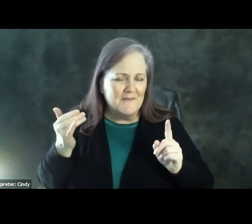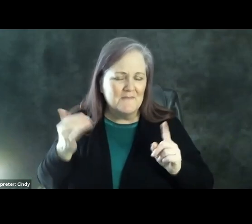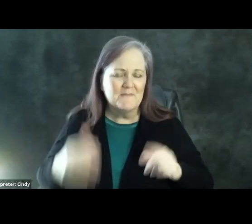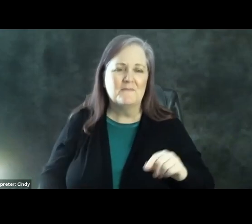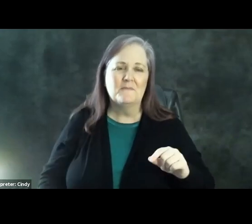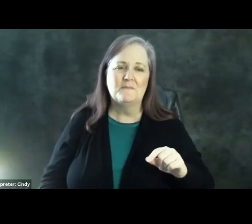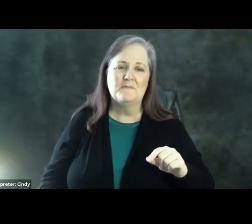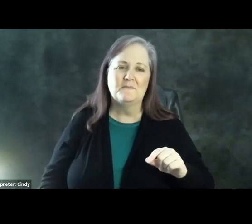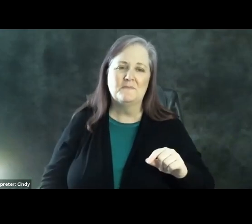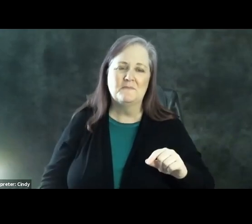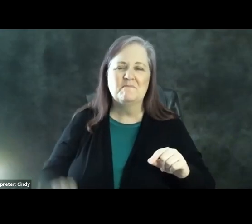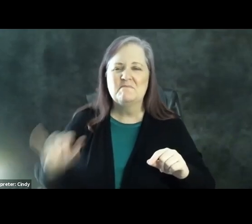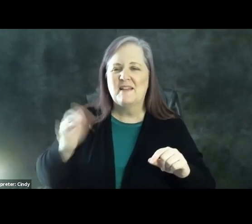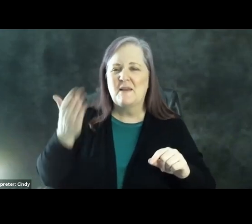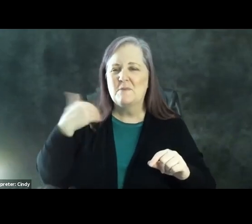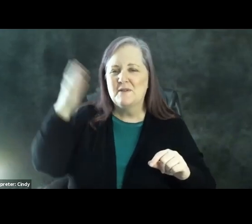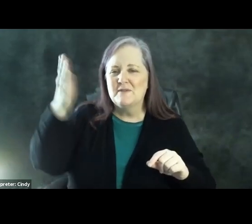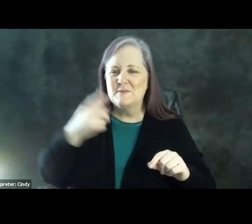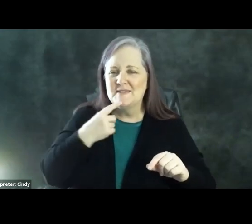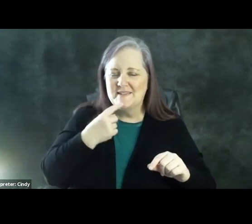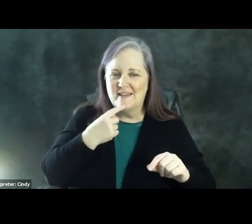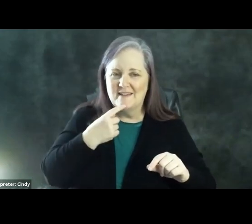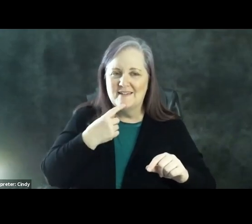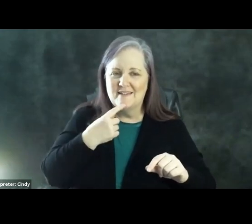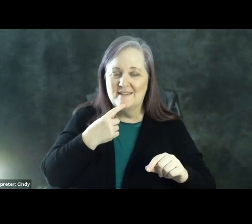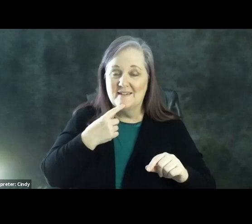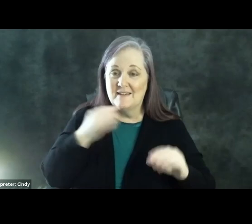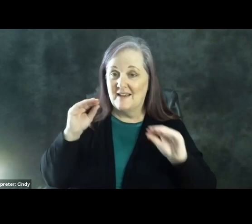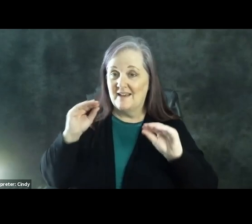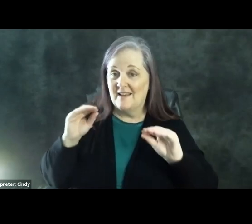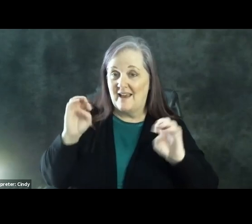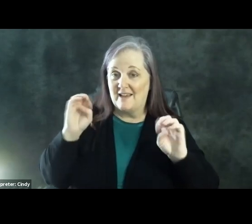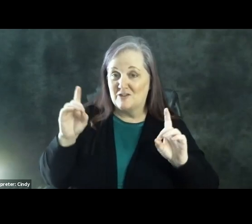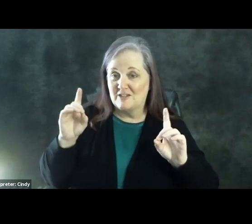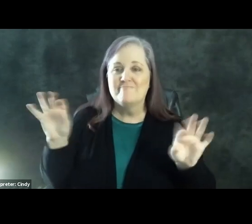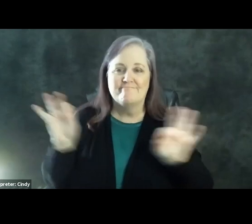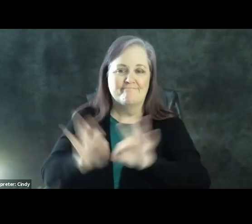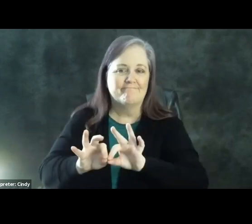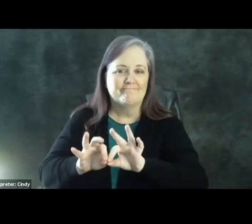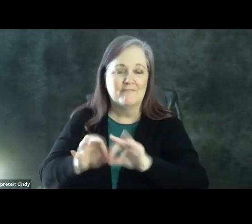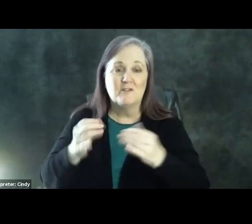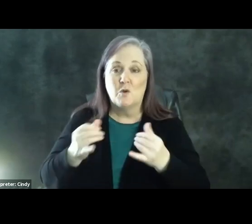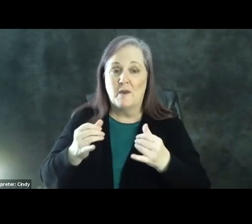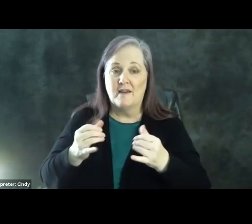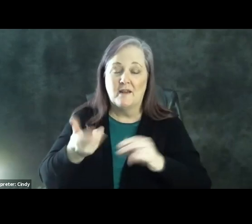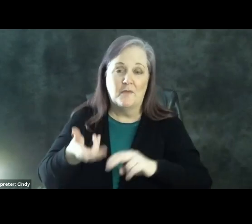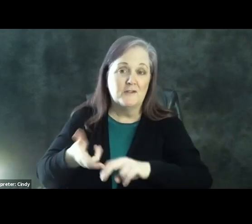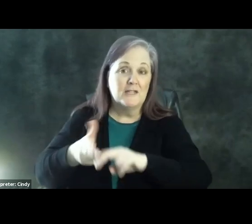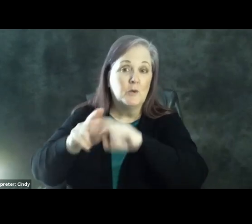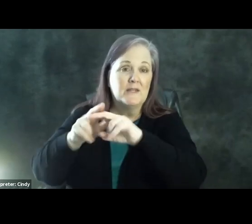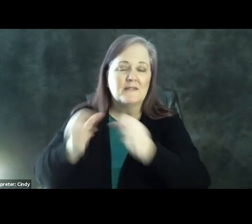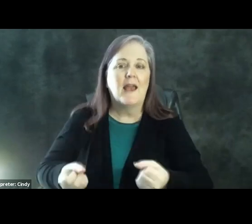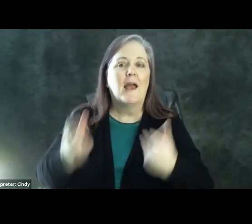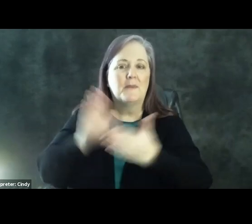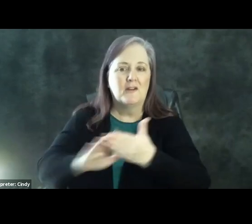Well, as Danielle kind of mentioned already, too, education matters. And right now there is an increase in the number of